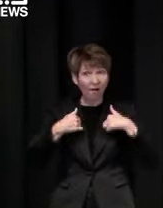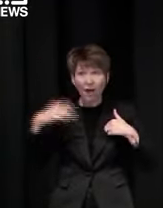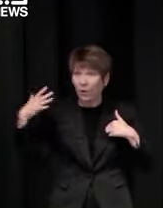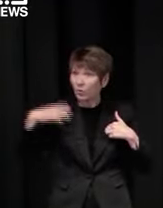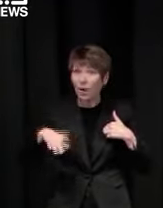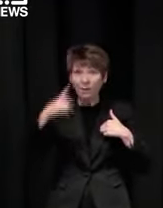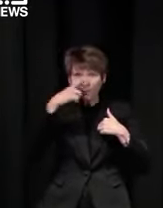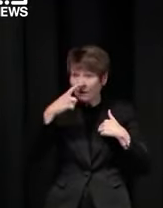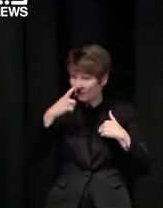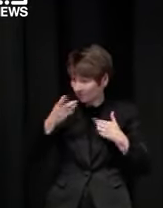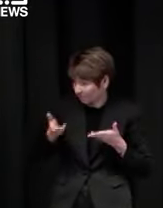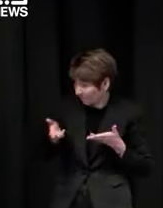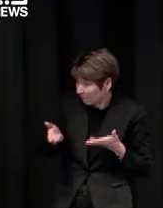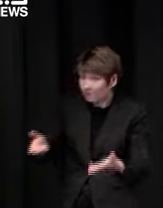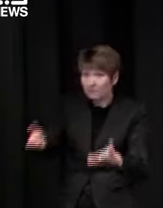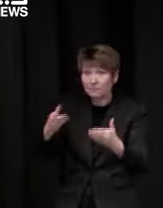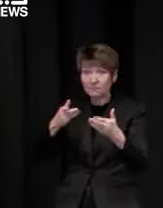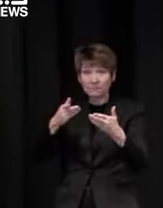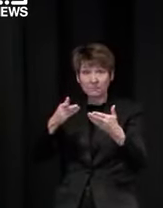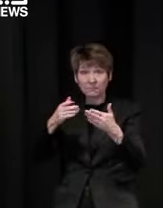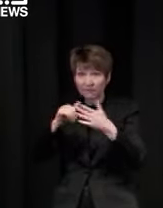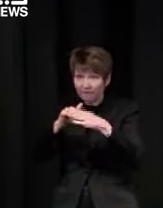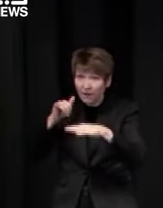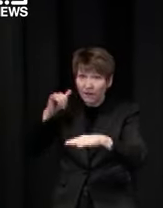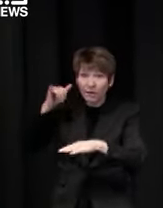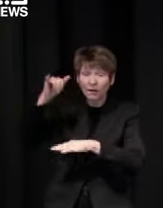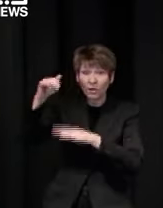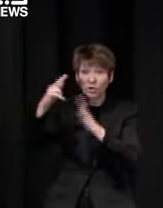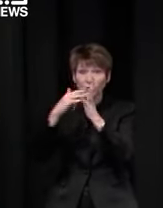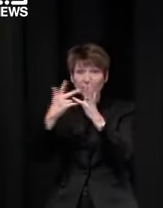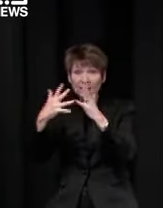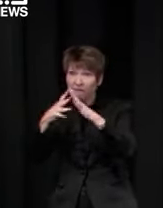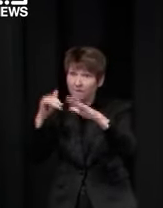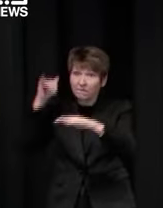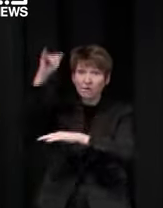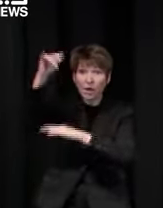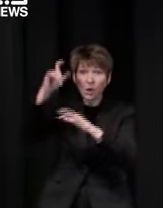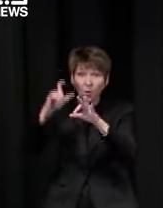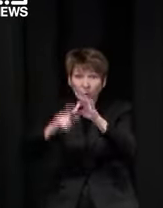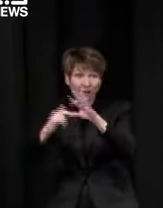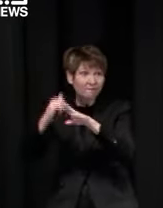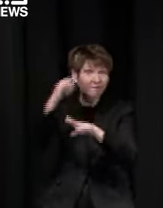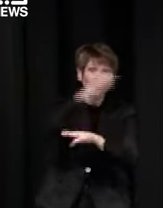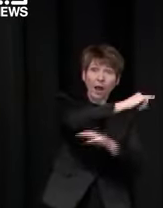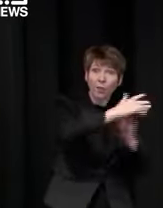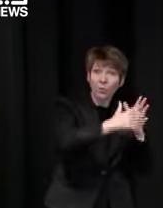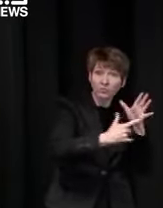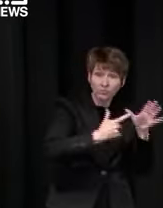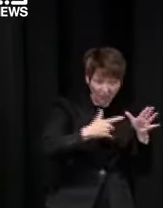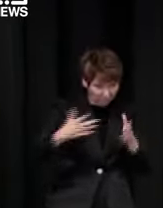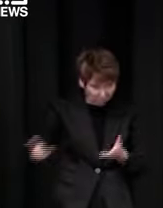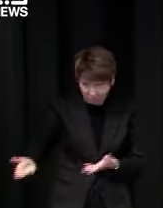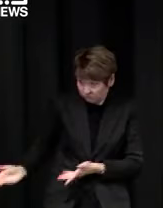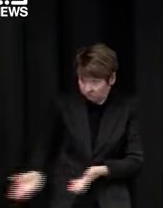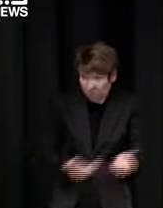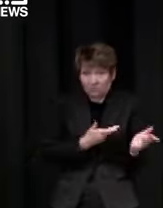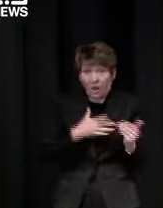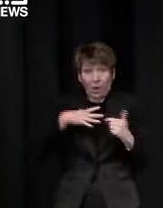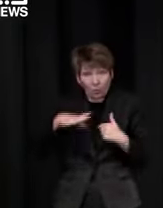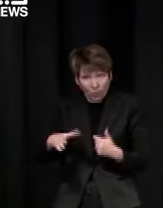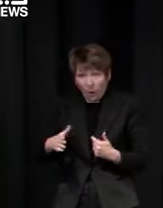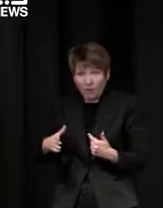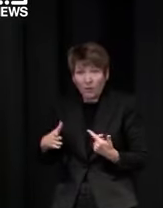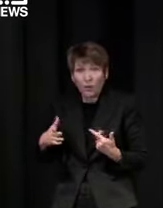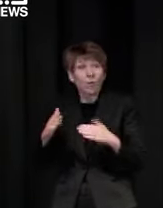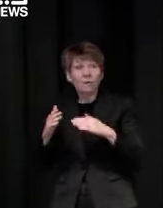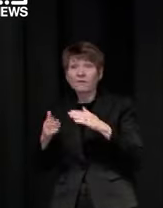people to be able to travel across their state interstate travel overseas if they think that's something that they want to do but again